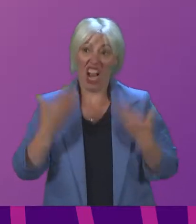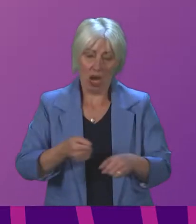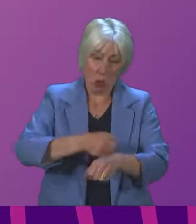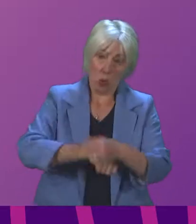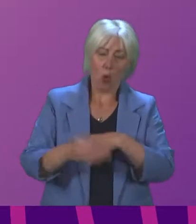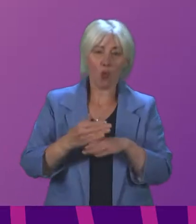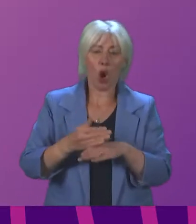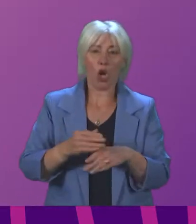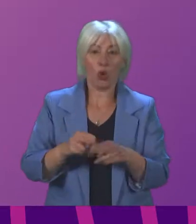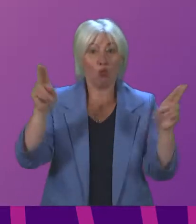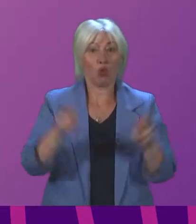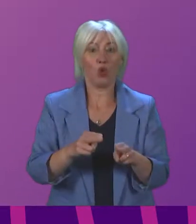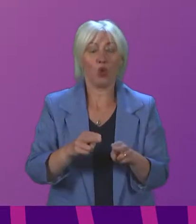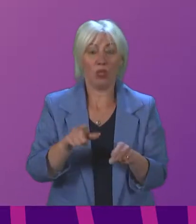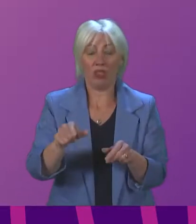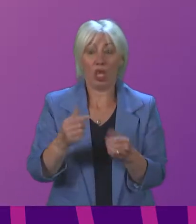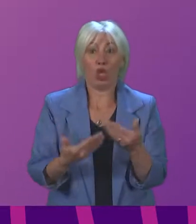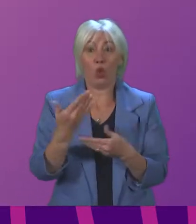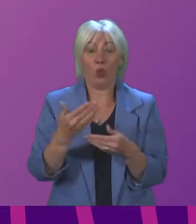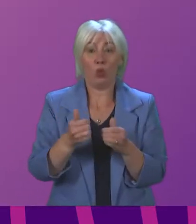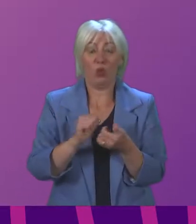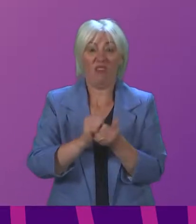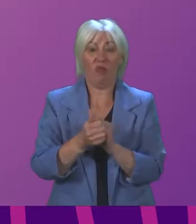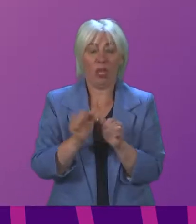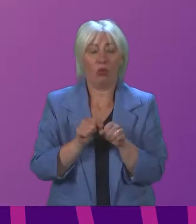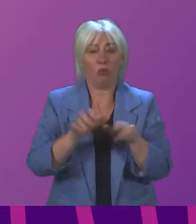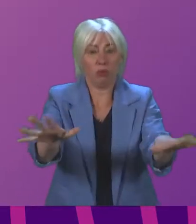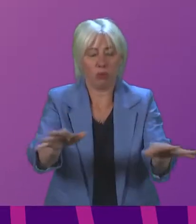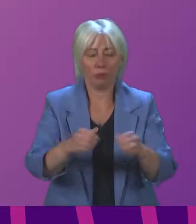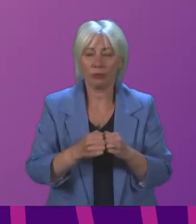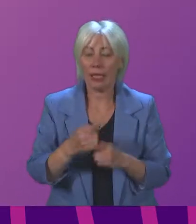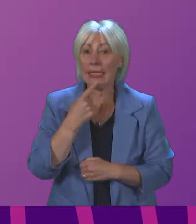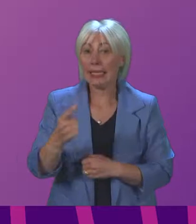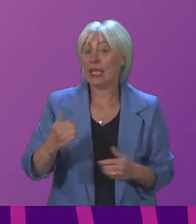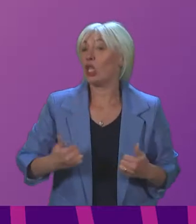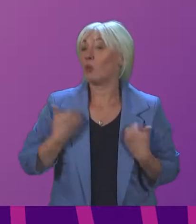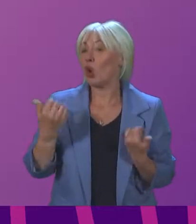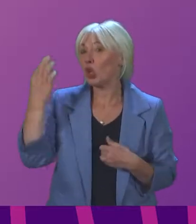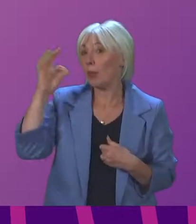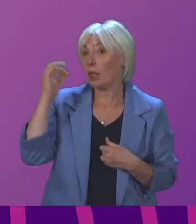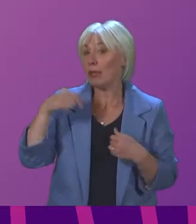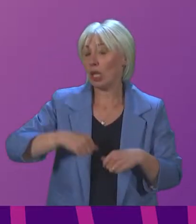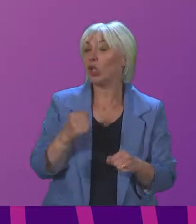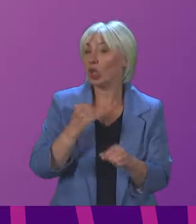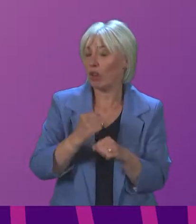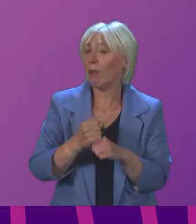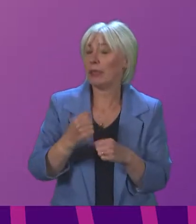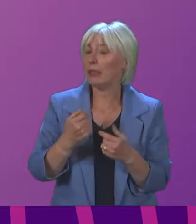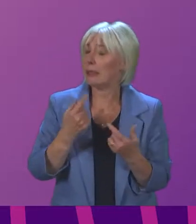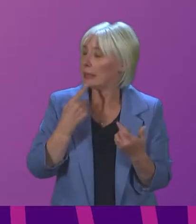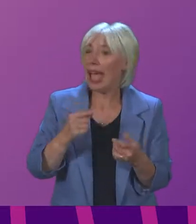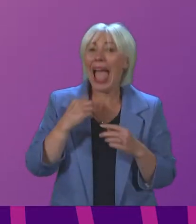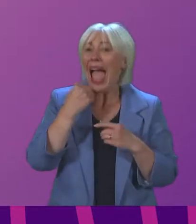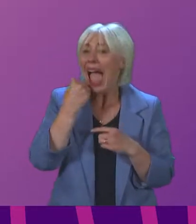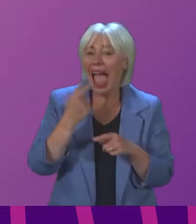spread. As I explained to the COVID-19 committee this morning, the Scottish Government considers the state of the pandemic on a